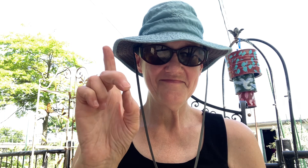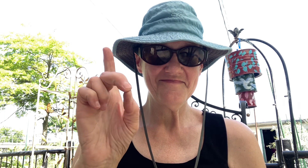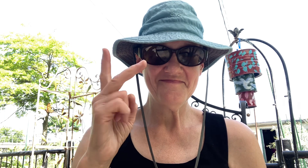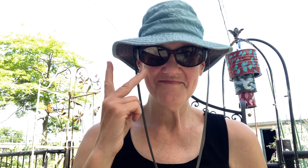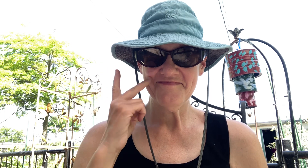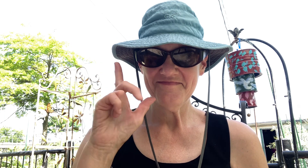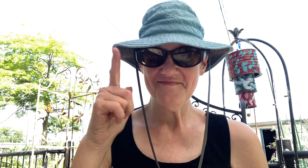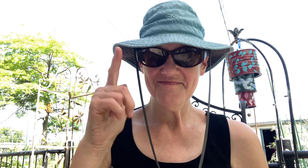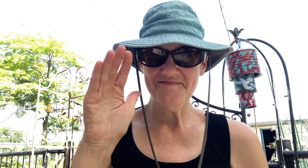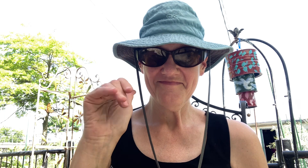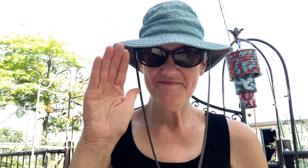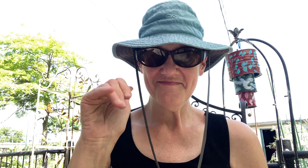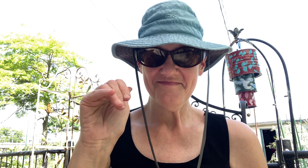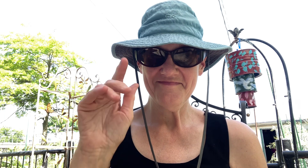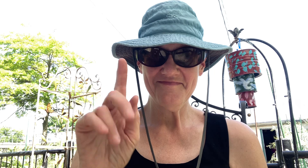See you later. Bye-bye.